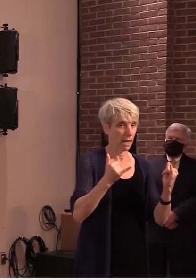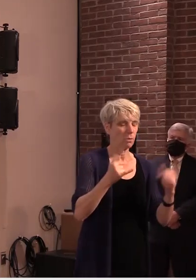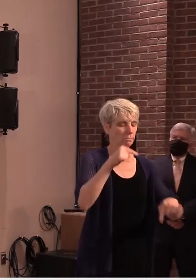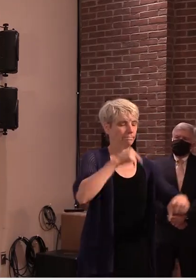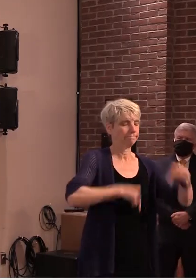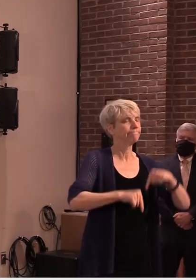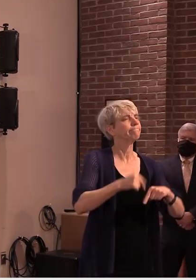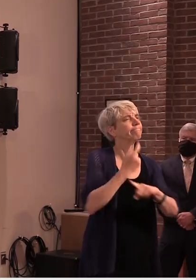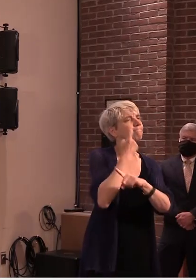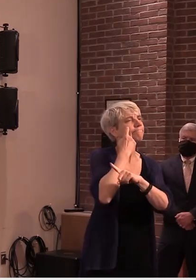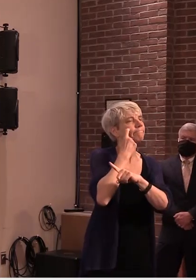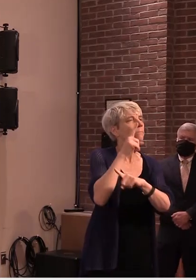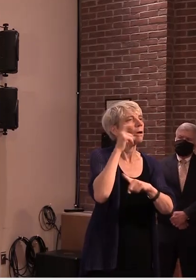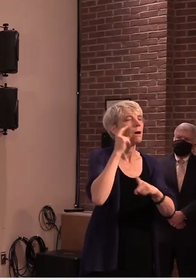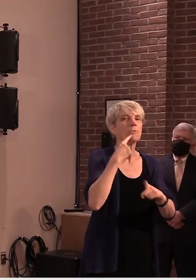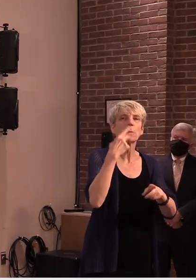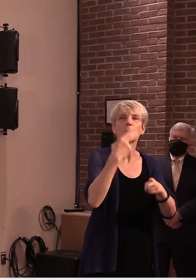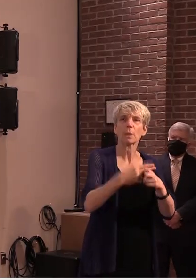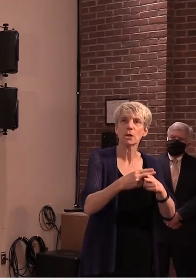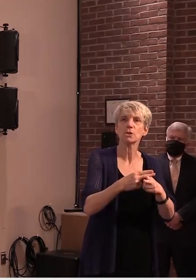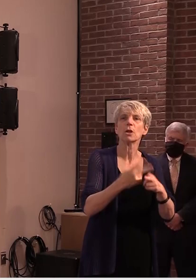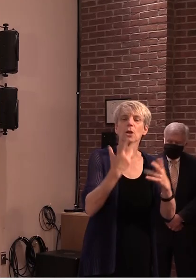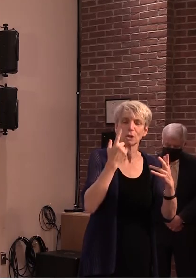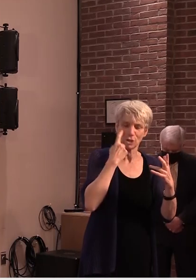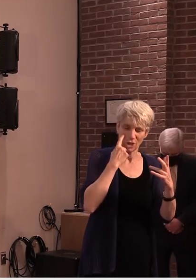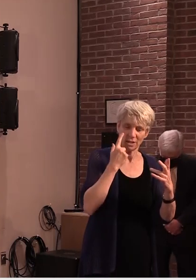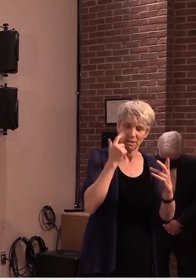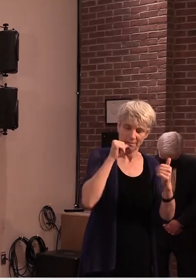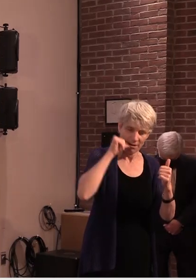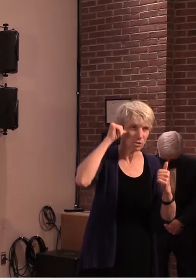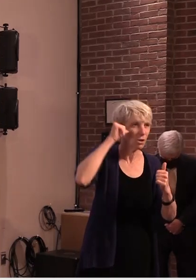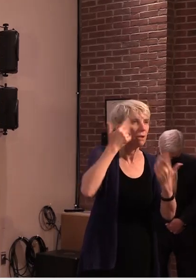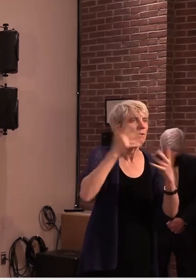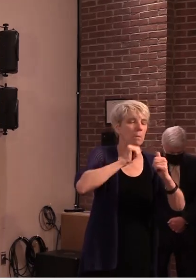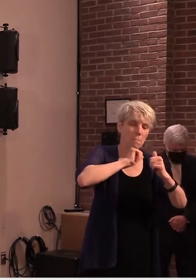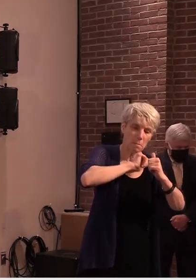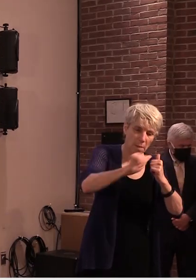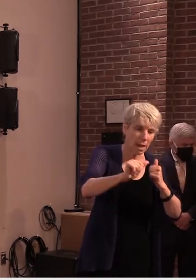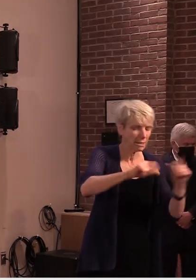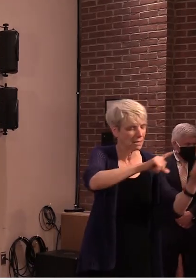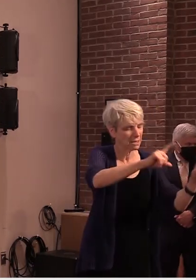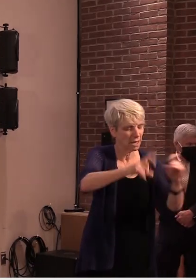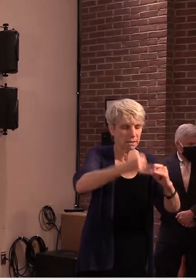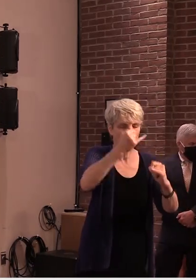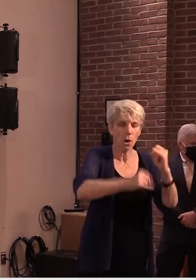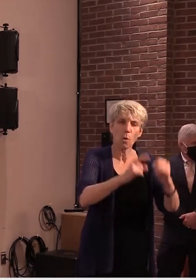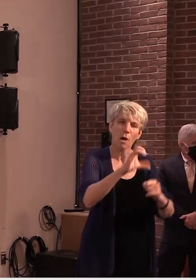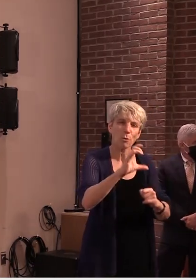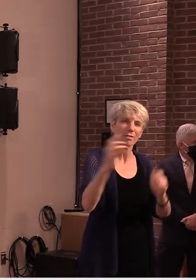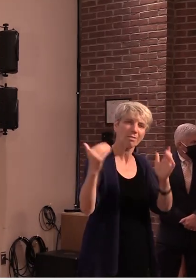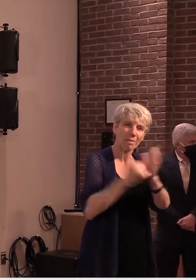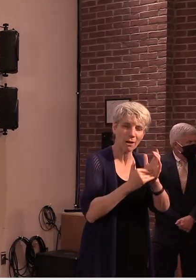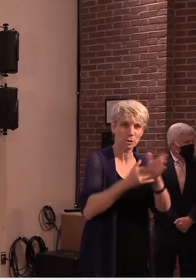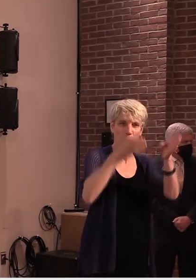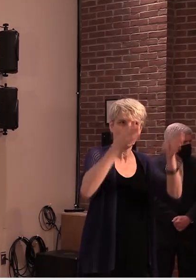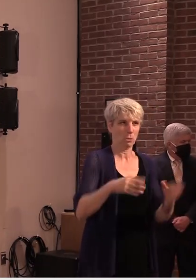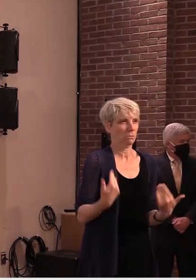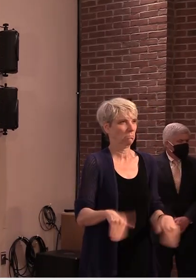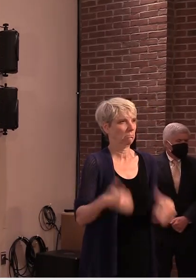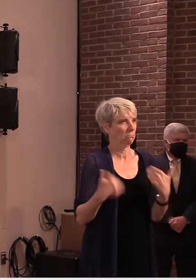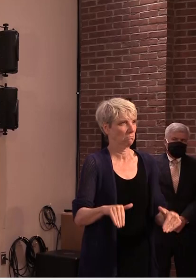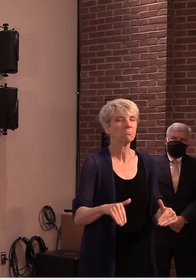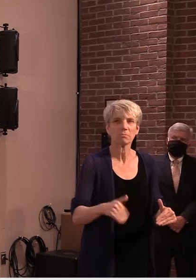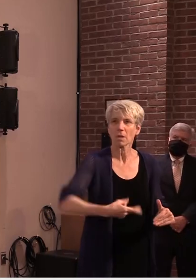000 test milestone and talk about testing testing's been essential